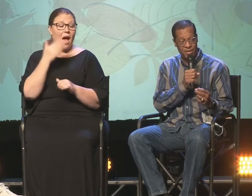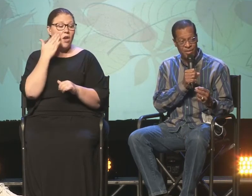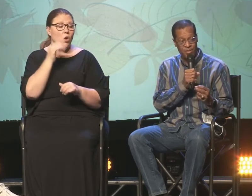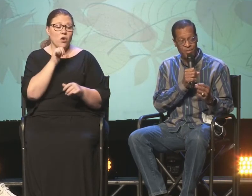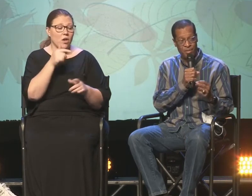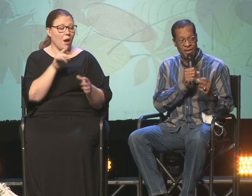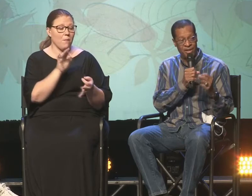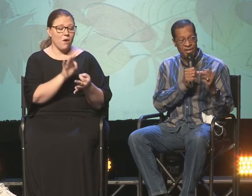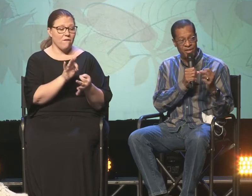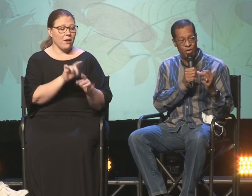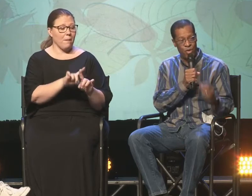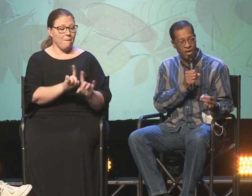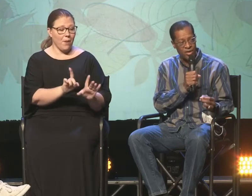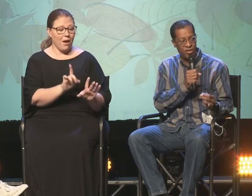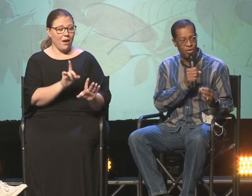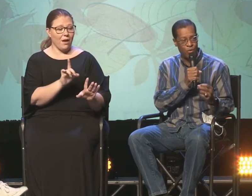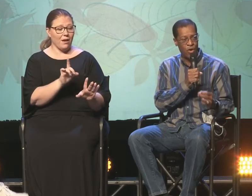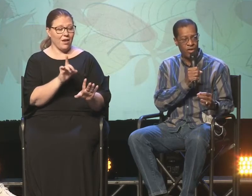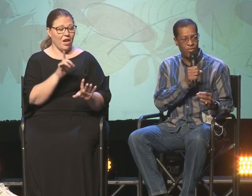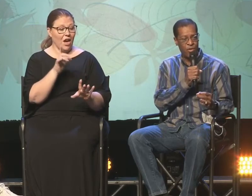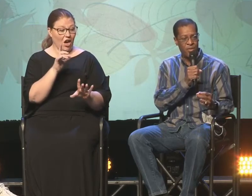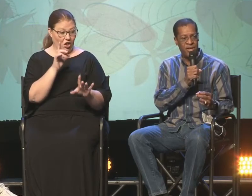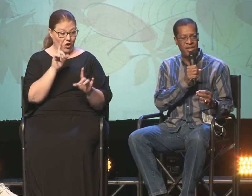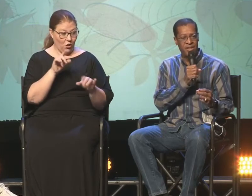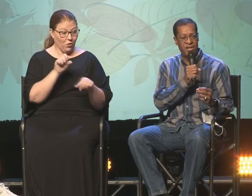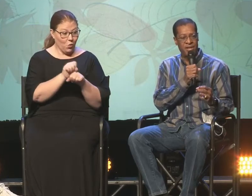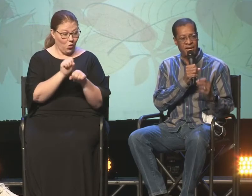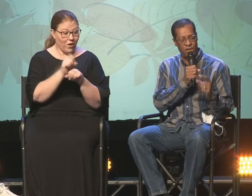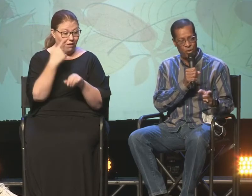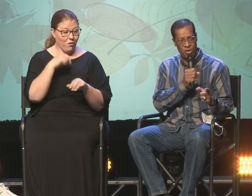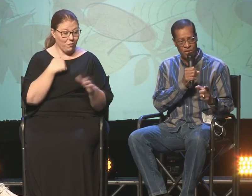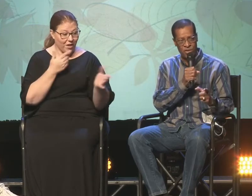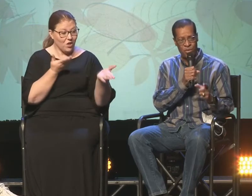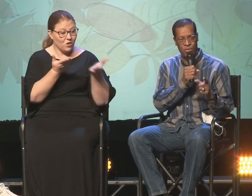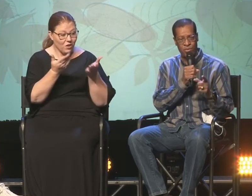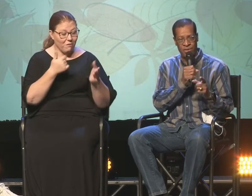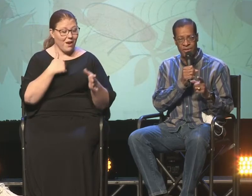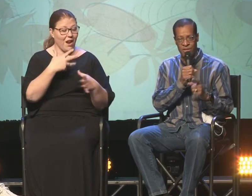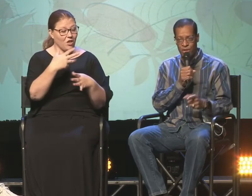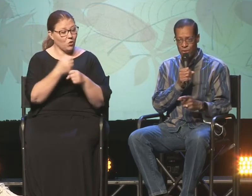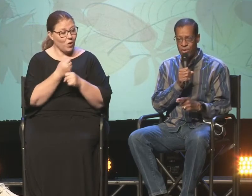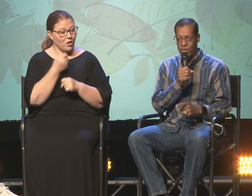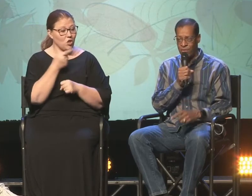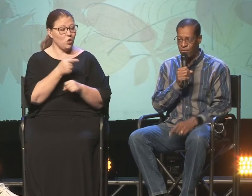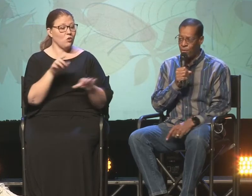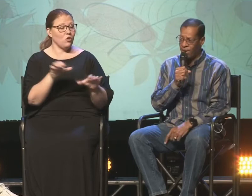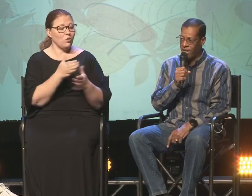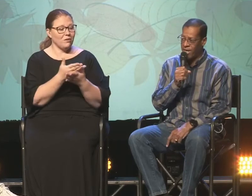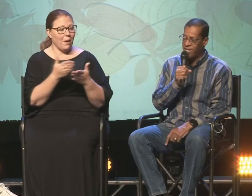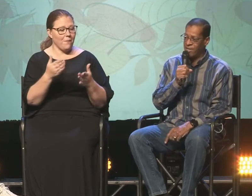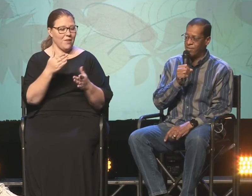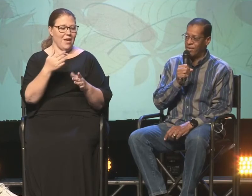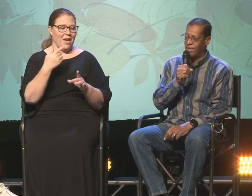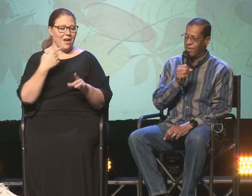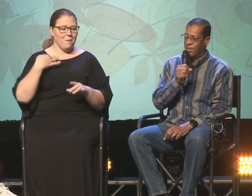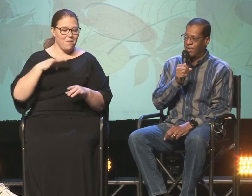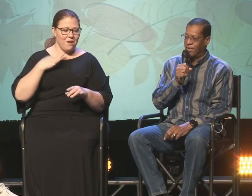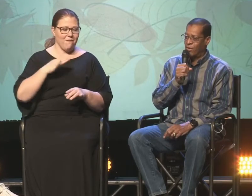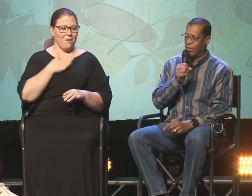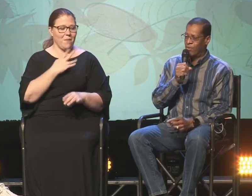but you're out there and you're working for me. And I trust you to do something for my kingdom.